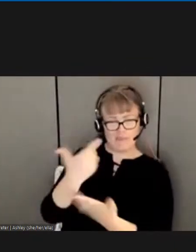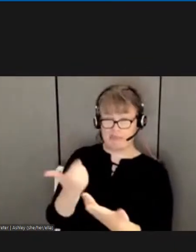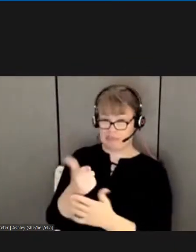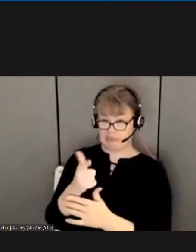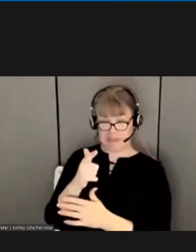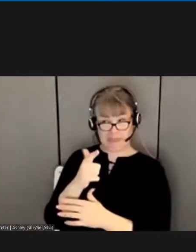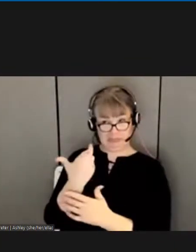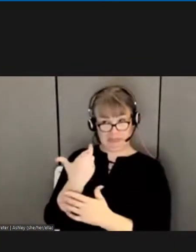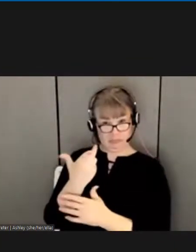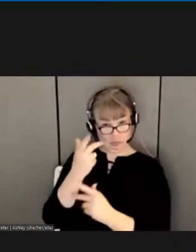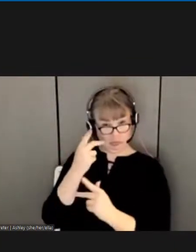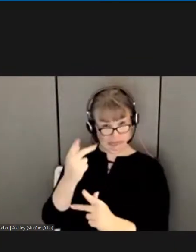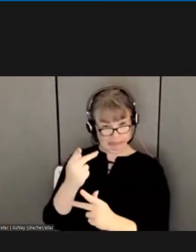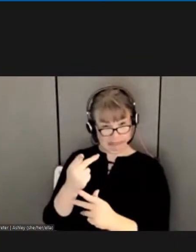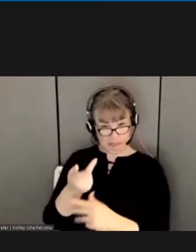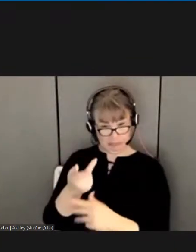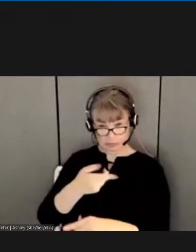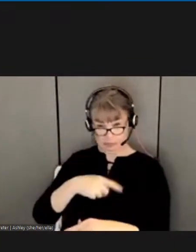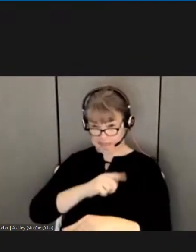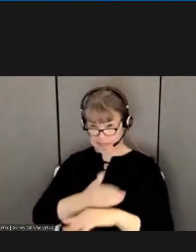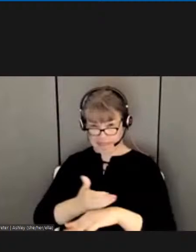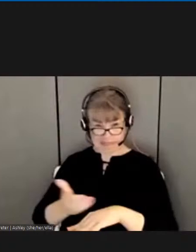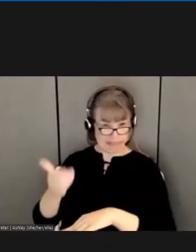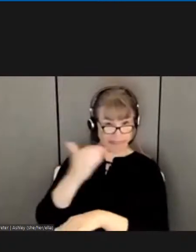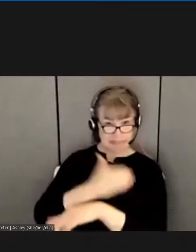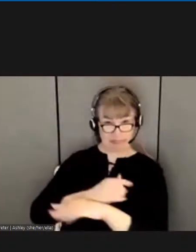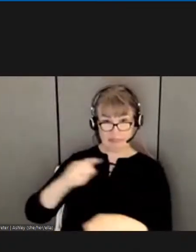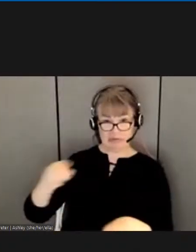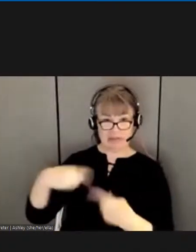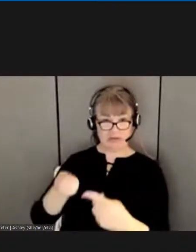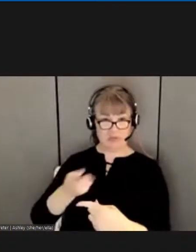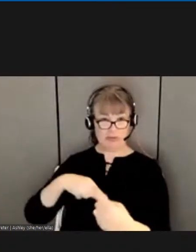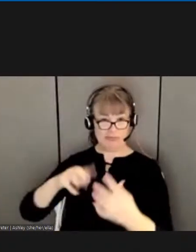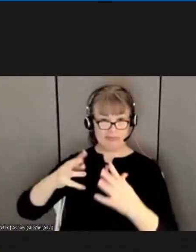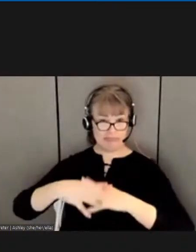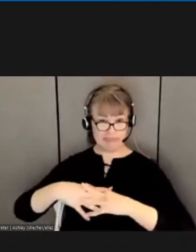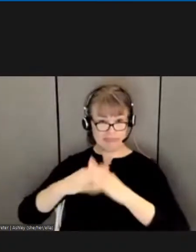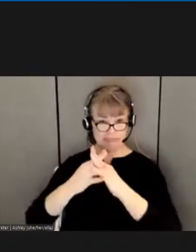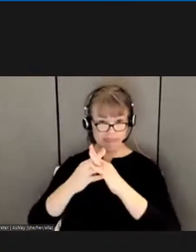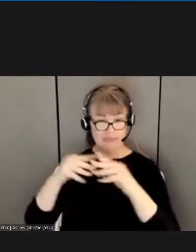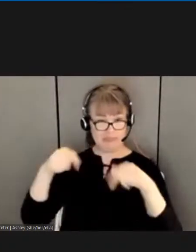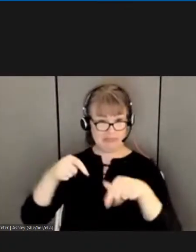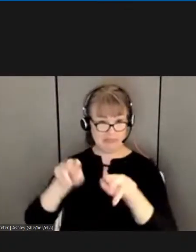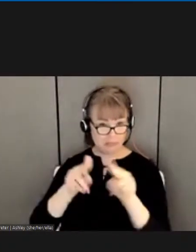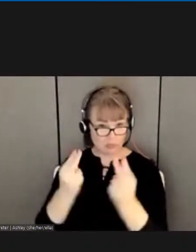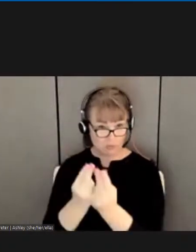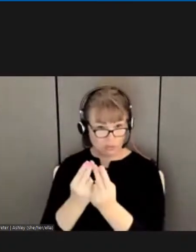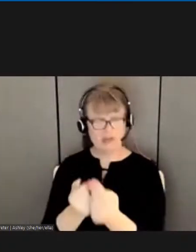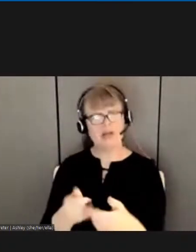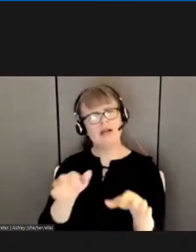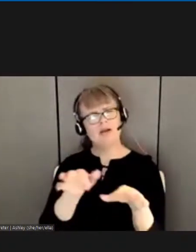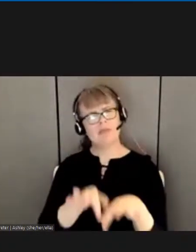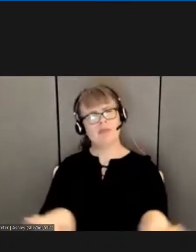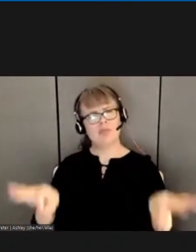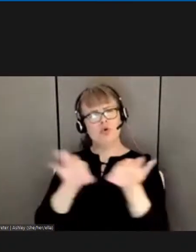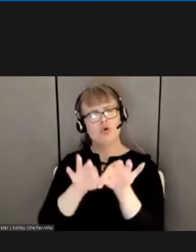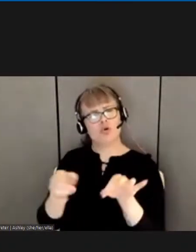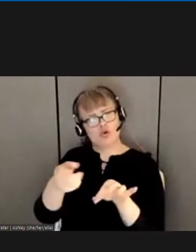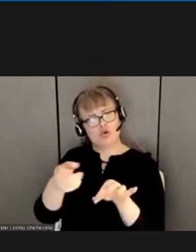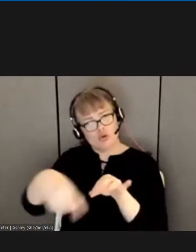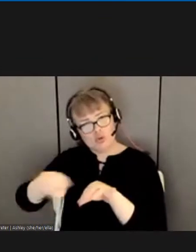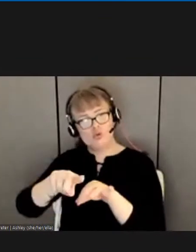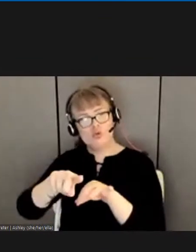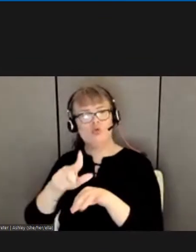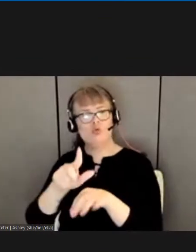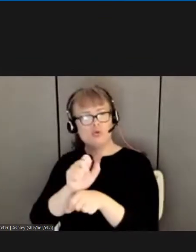and the reason i want to say because i want you to stay encouraged and i want you to encourage your negotiators as we have to be on one